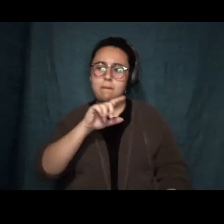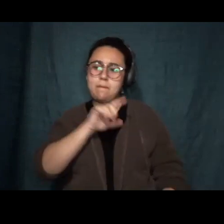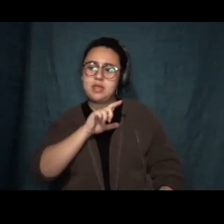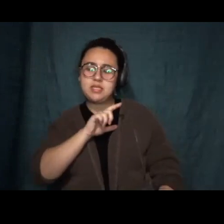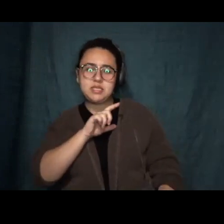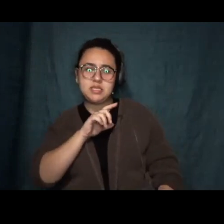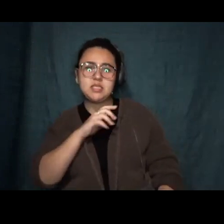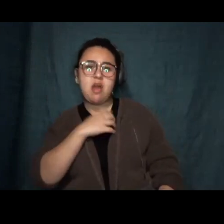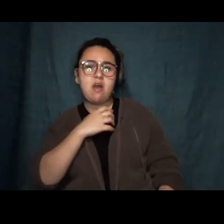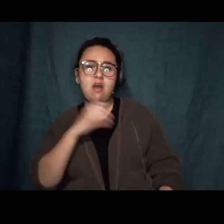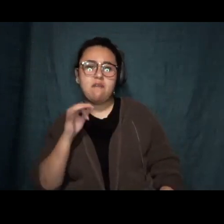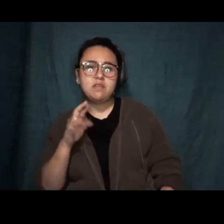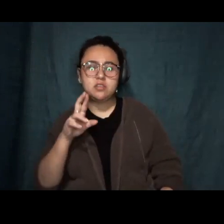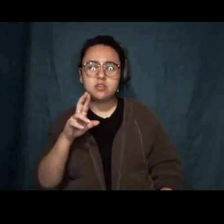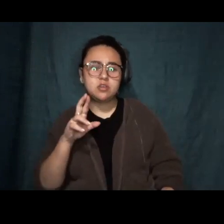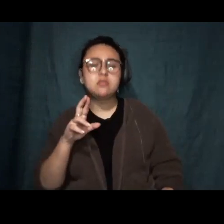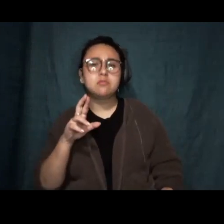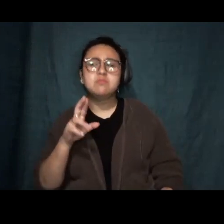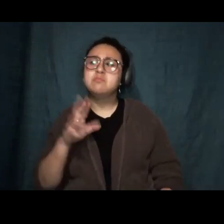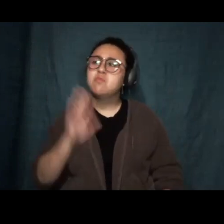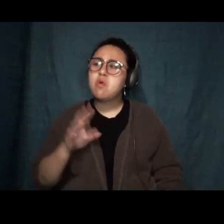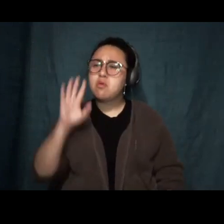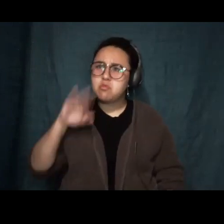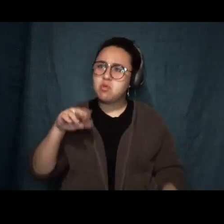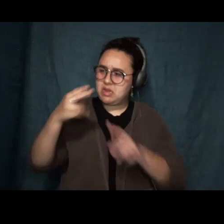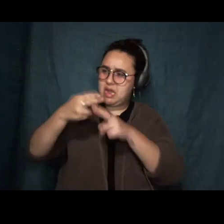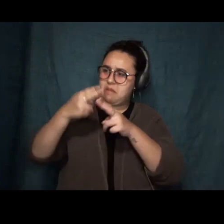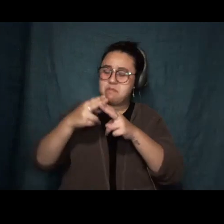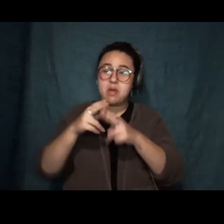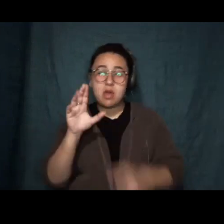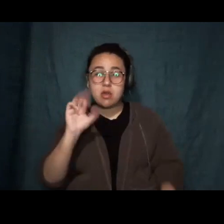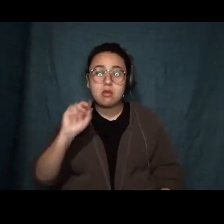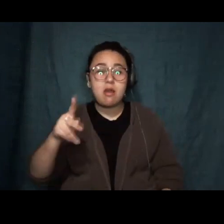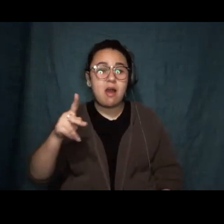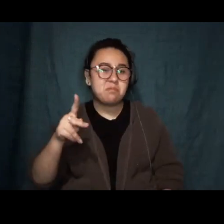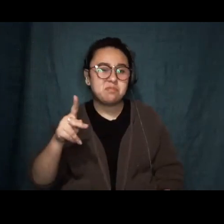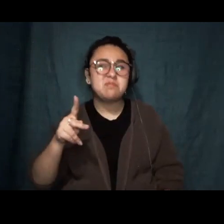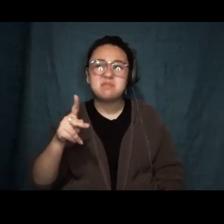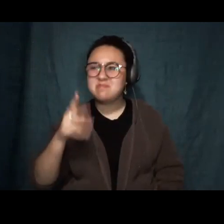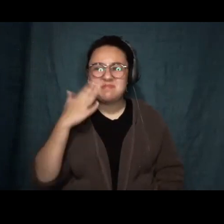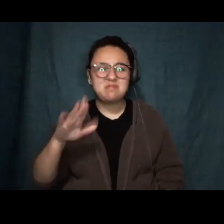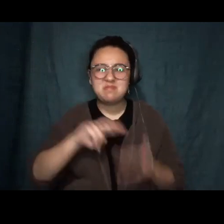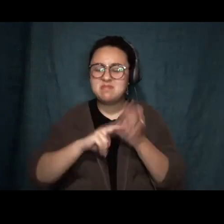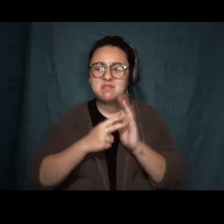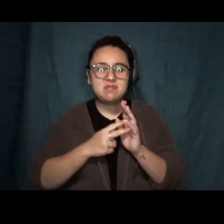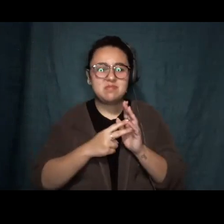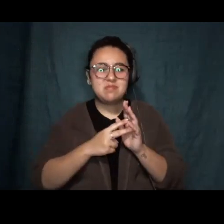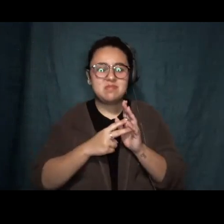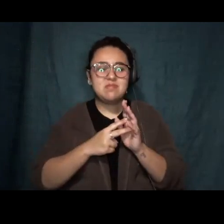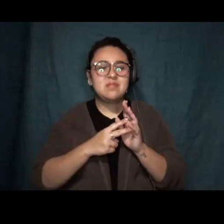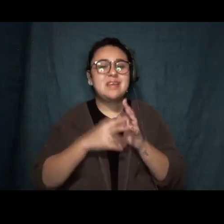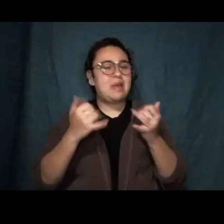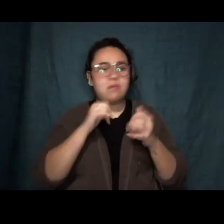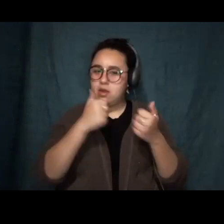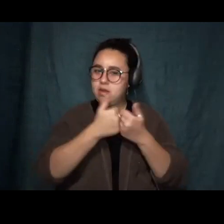It's not a game anymore. A knee on the neck or seven shots in the back in front of your baby